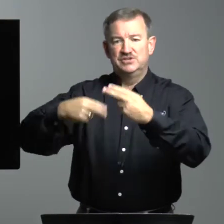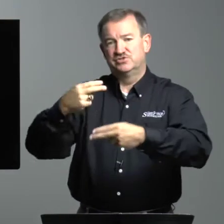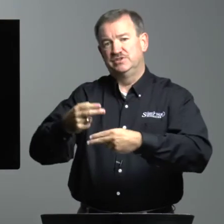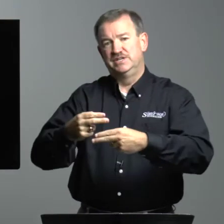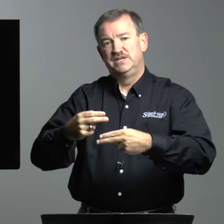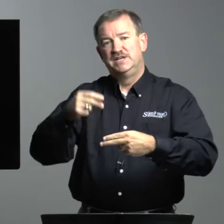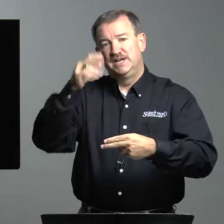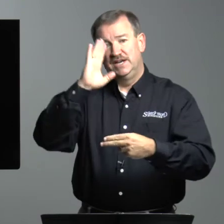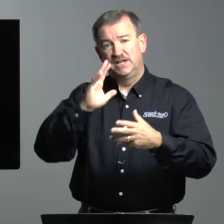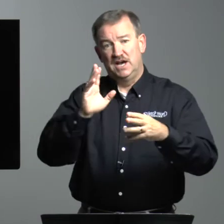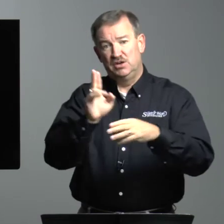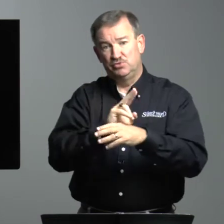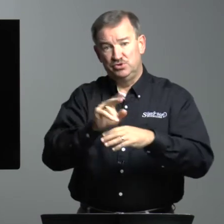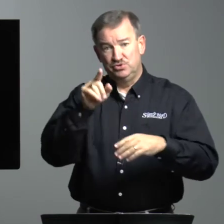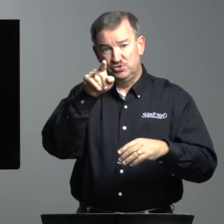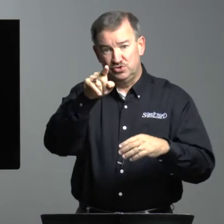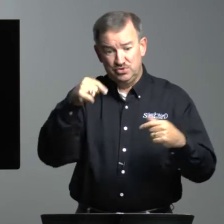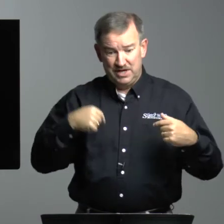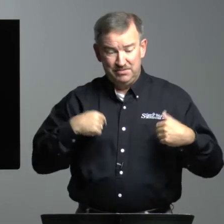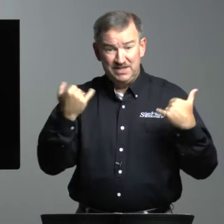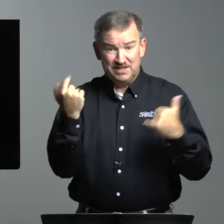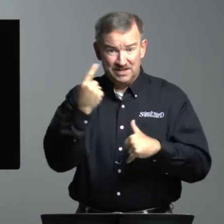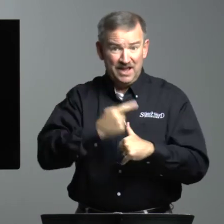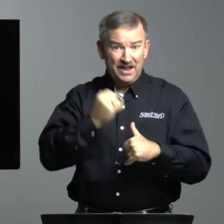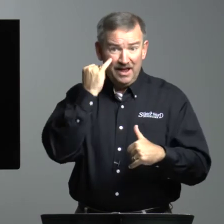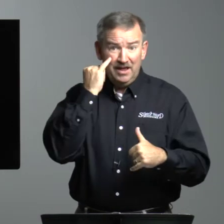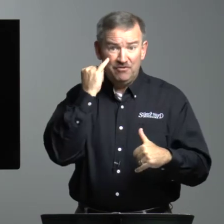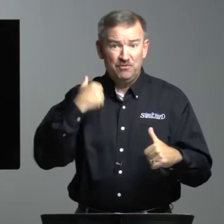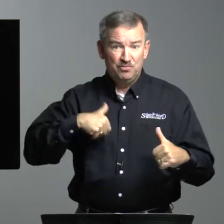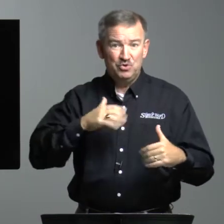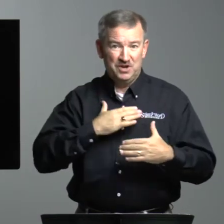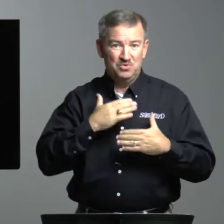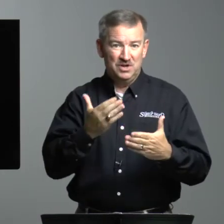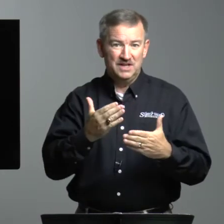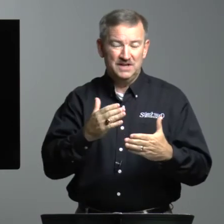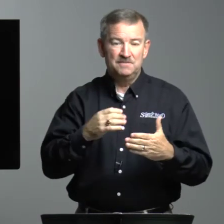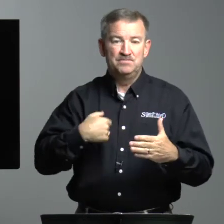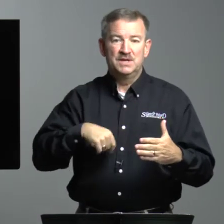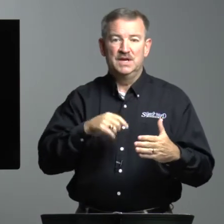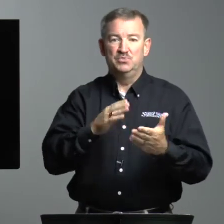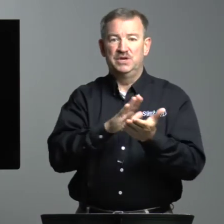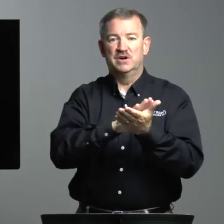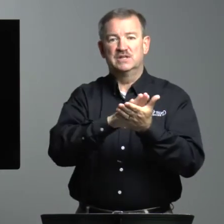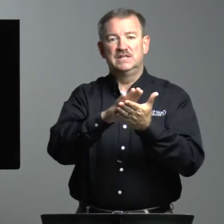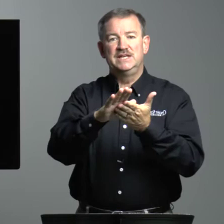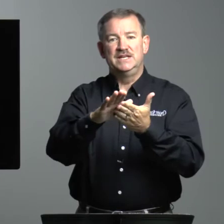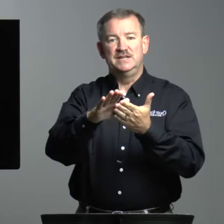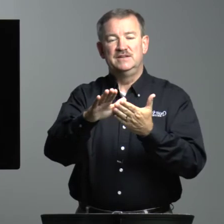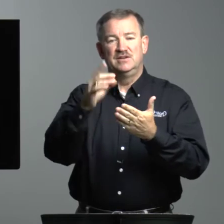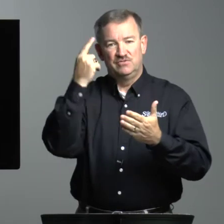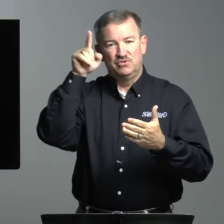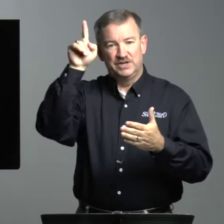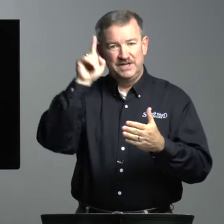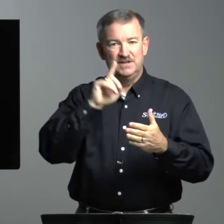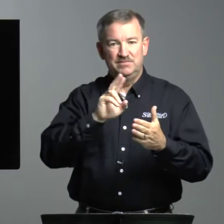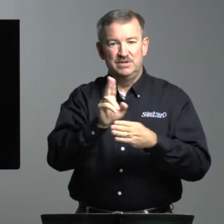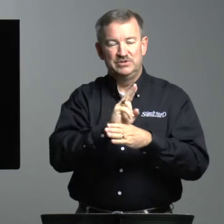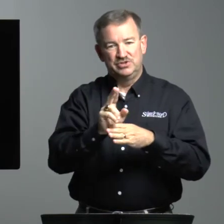history. And God will use you and me today if we are willing and we are clean for him to